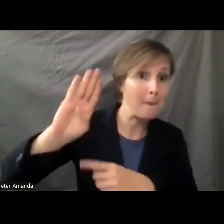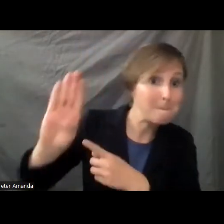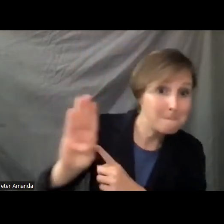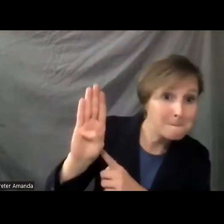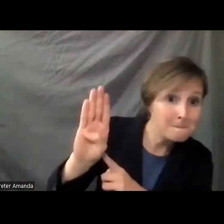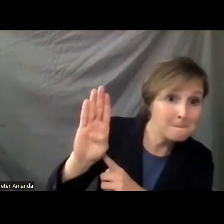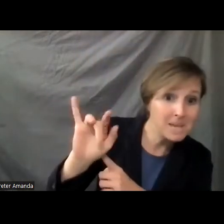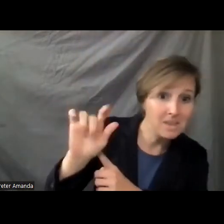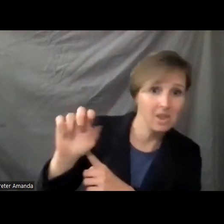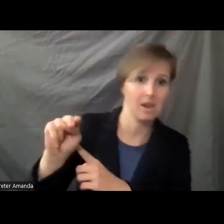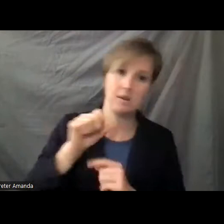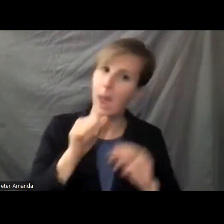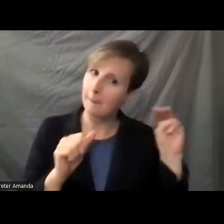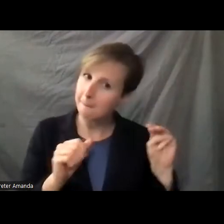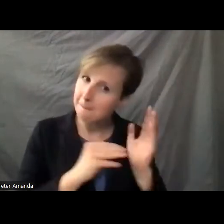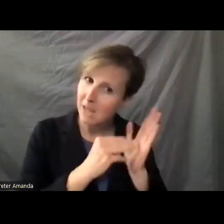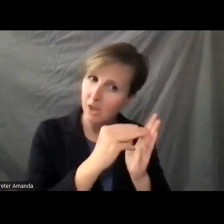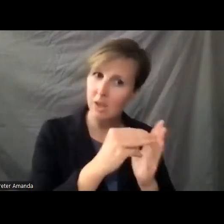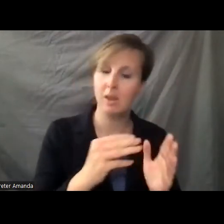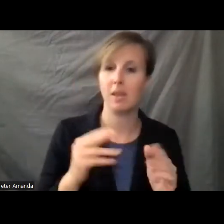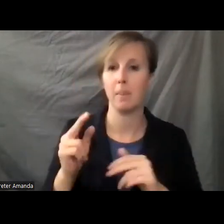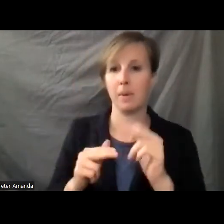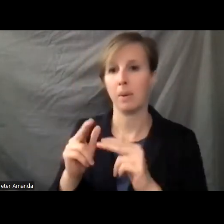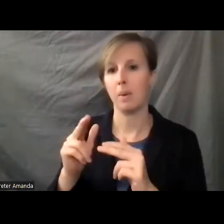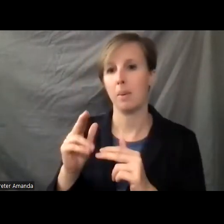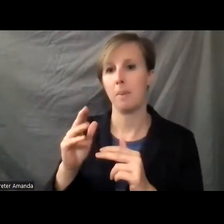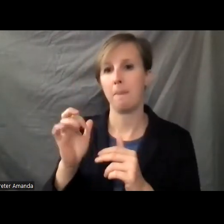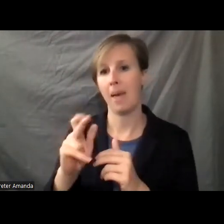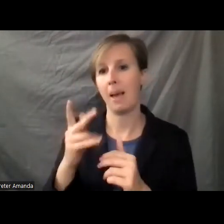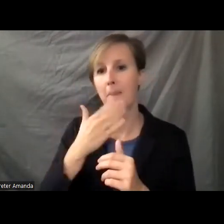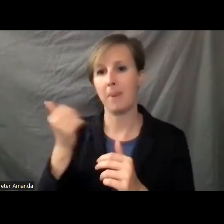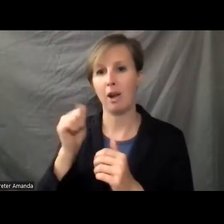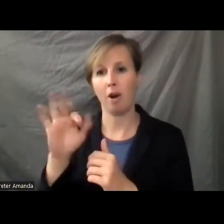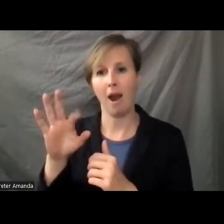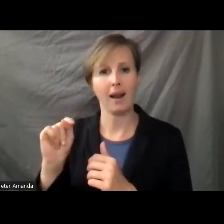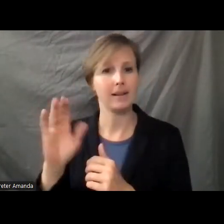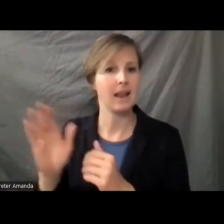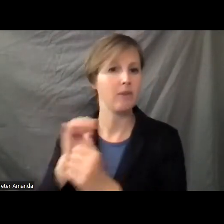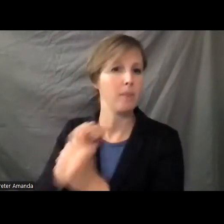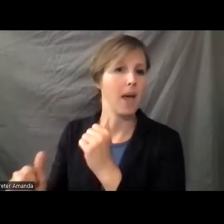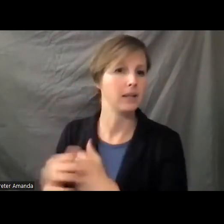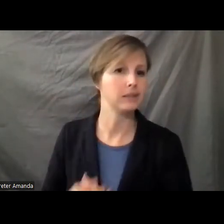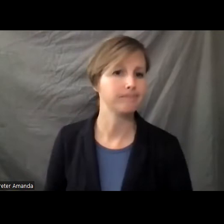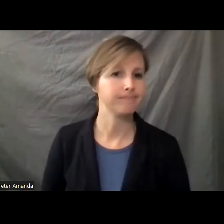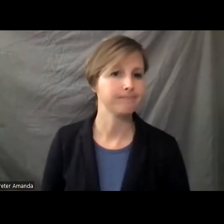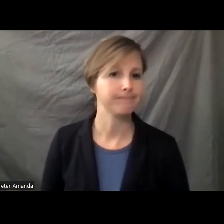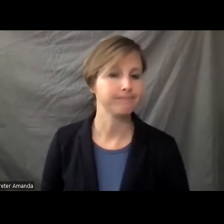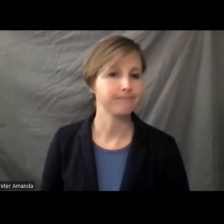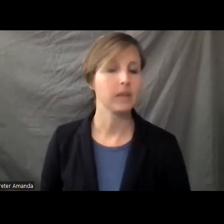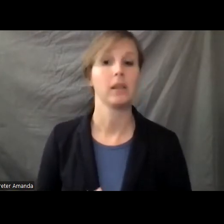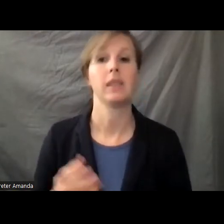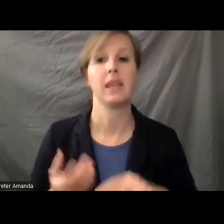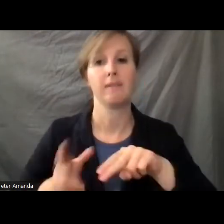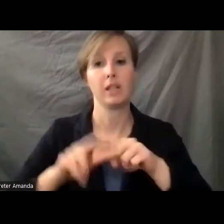M, in the Build Back Better Act, which never passed. And sadly, the net version of it, the Inflation Reduction Act,